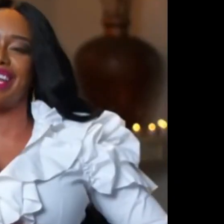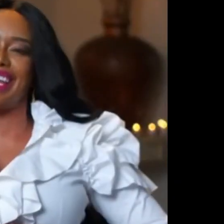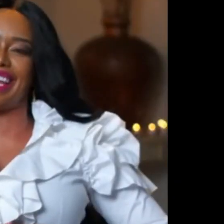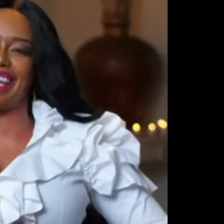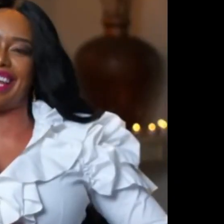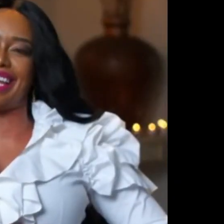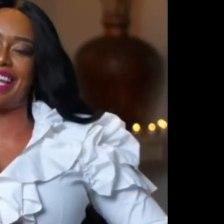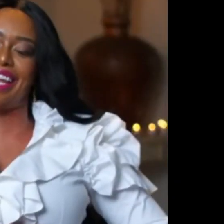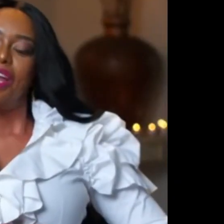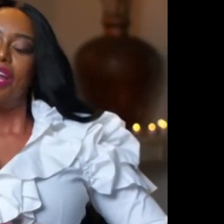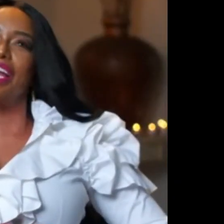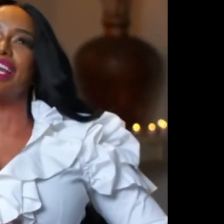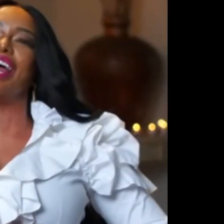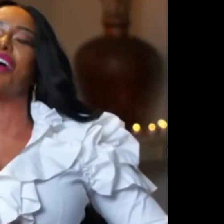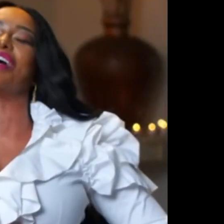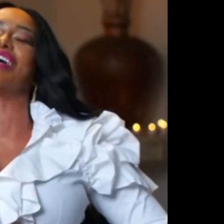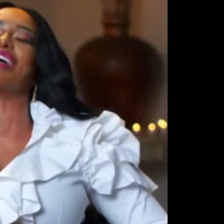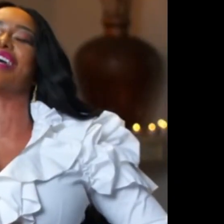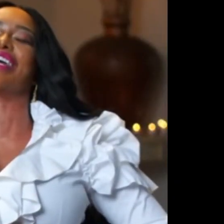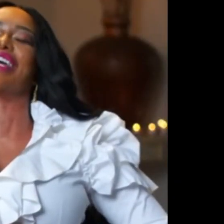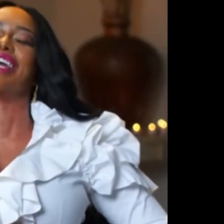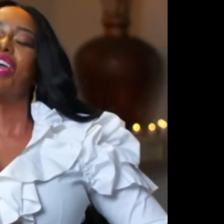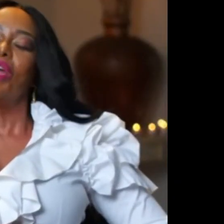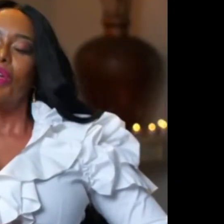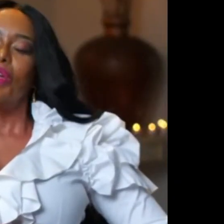I can't you. No! I can't see you.